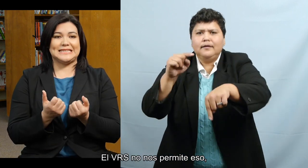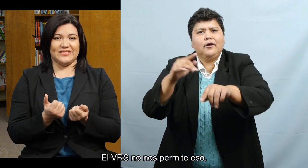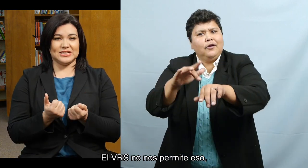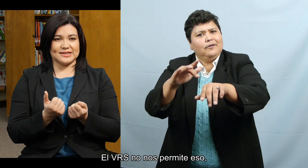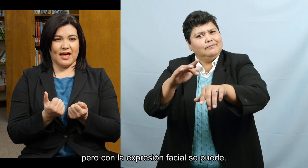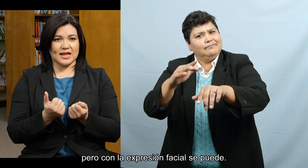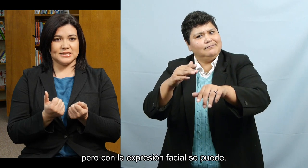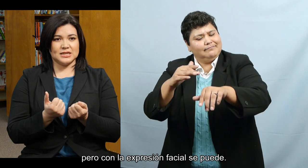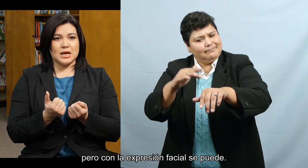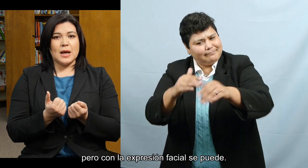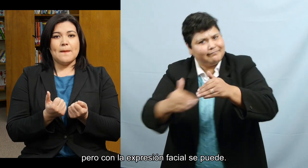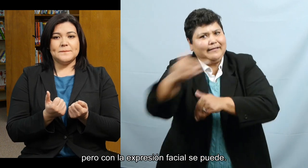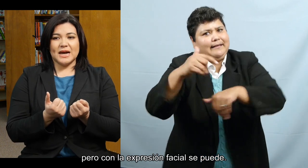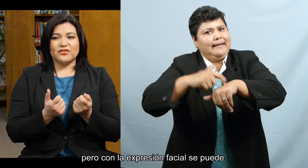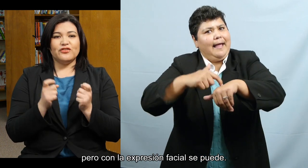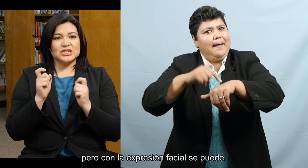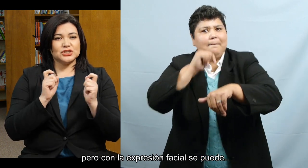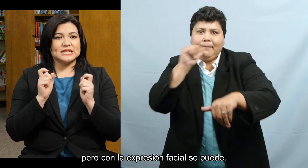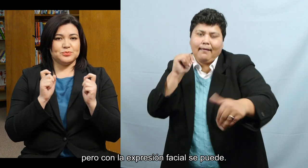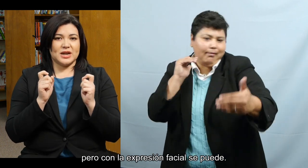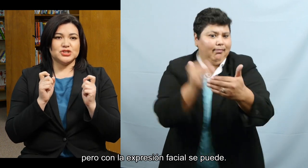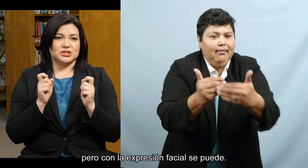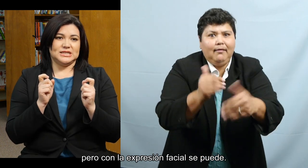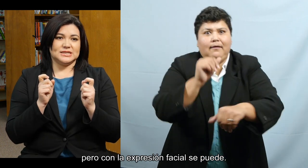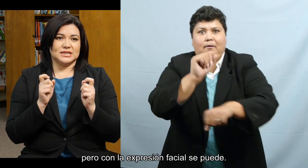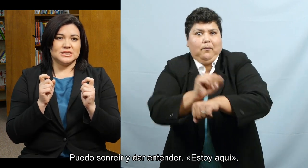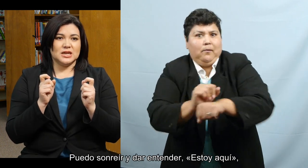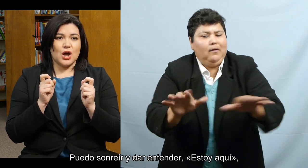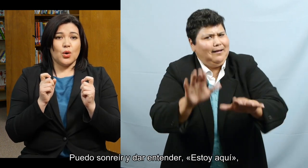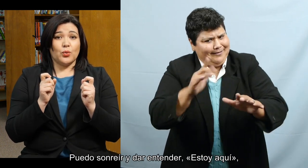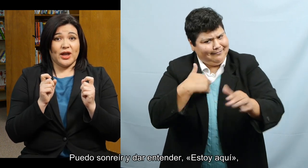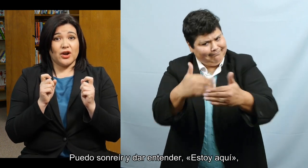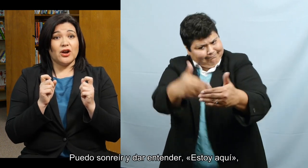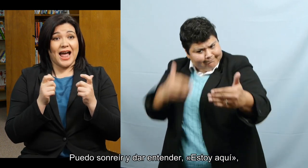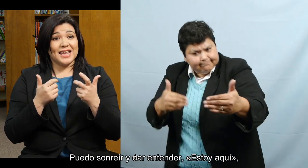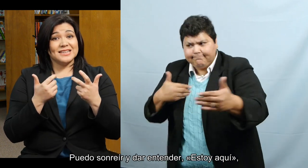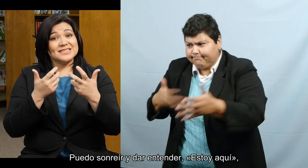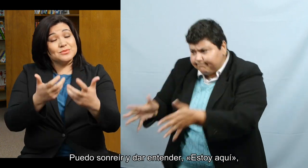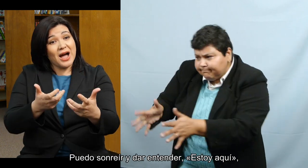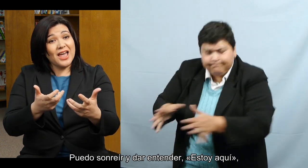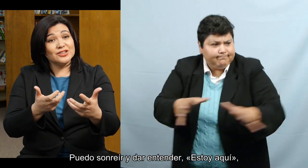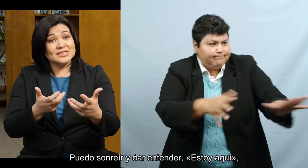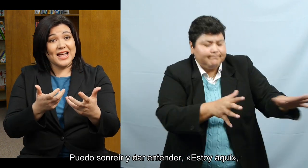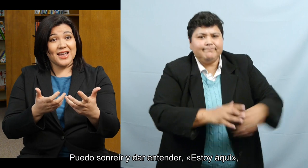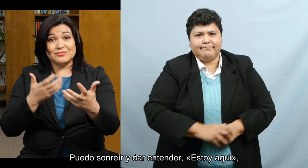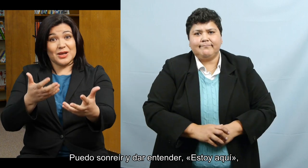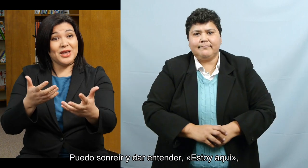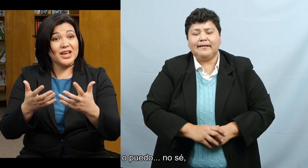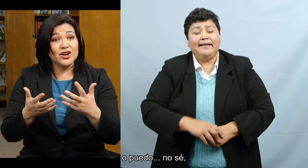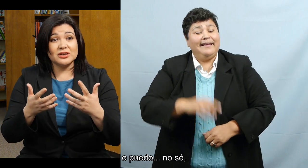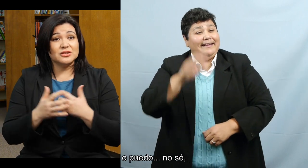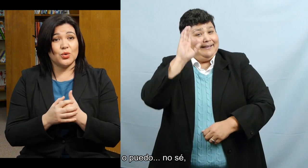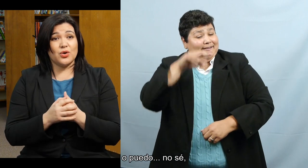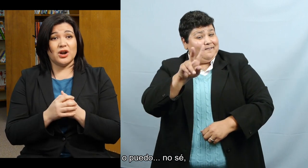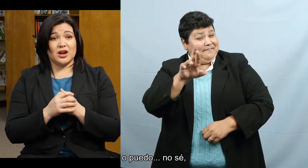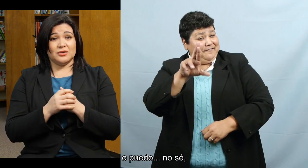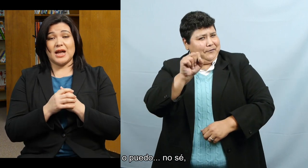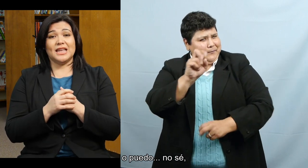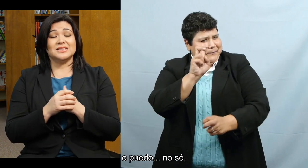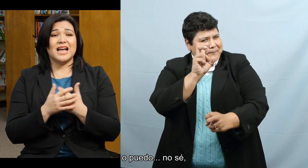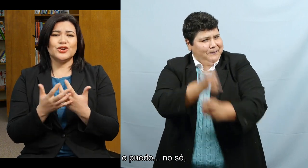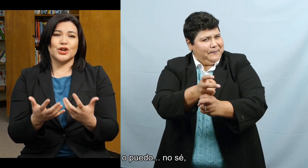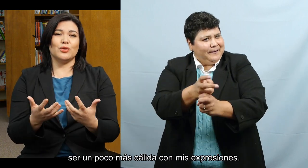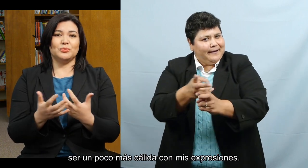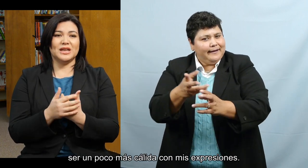doesn't give us that, but facial expression does it, where I can smile and say, I'm here. Or